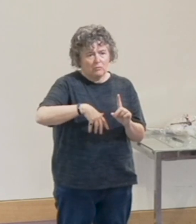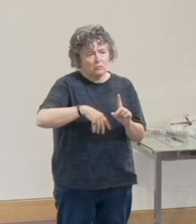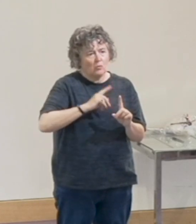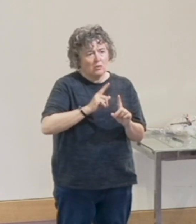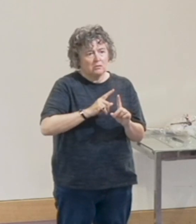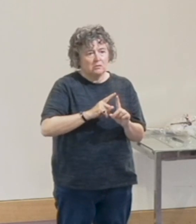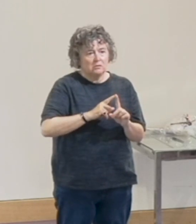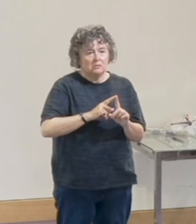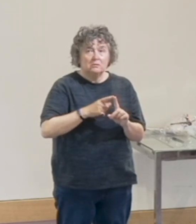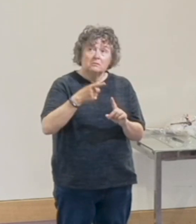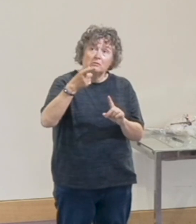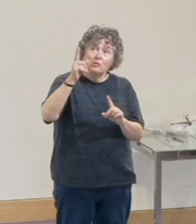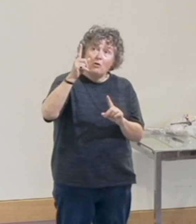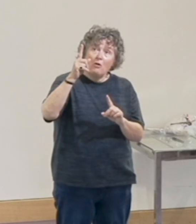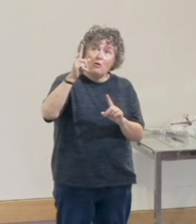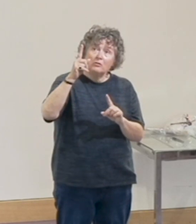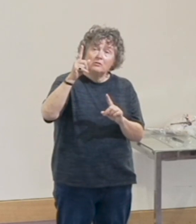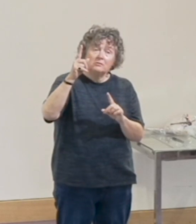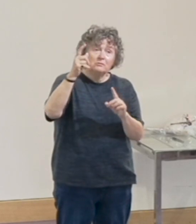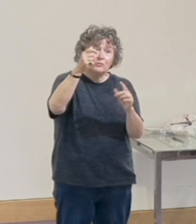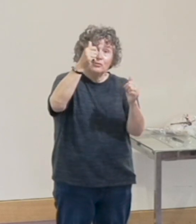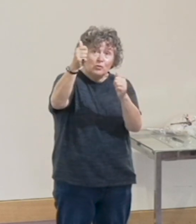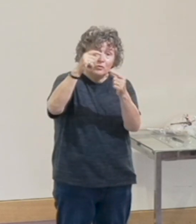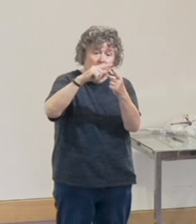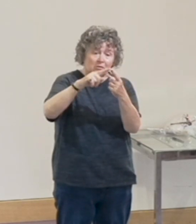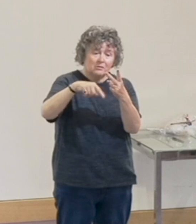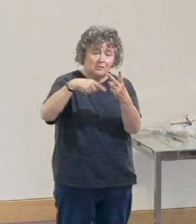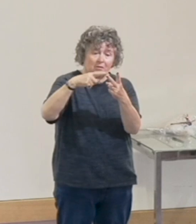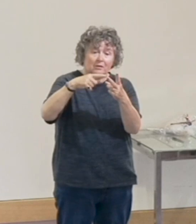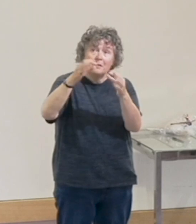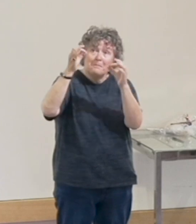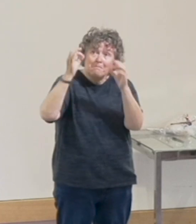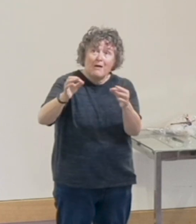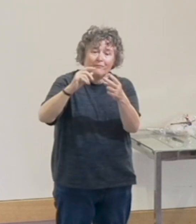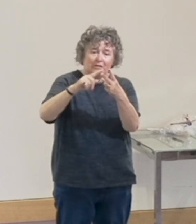loving, good, heavenly Father.